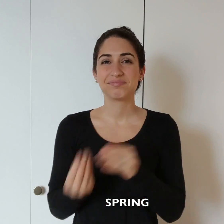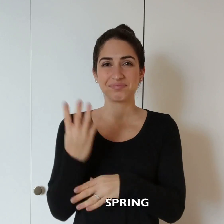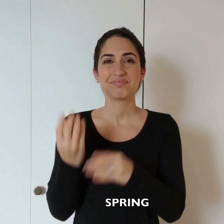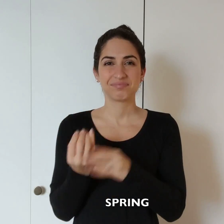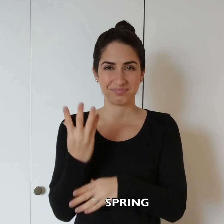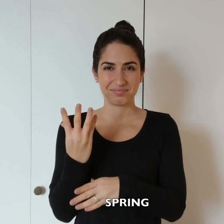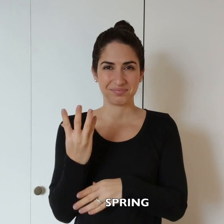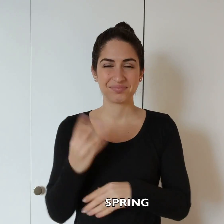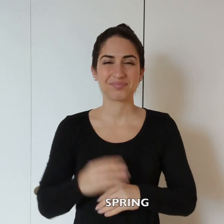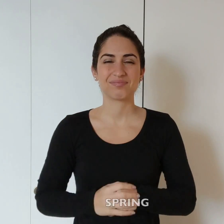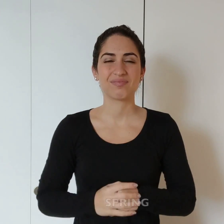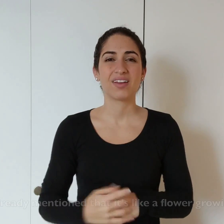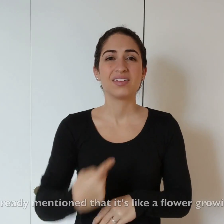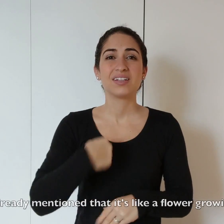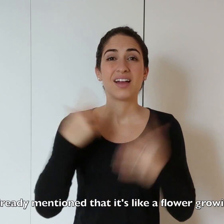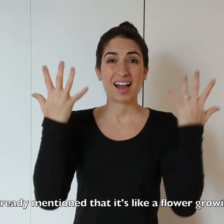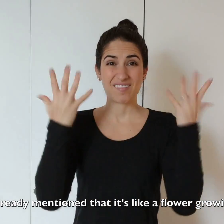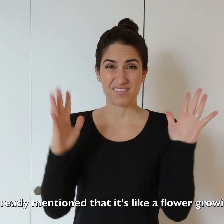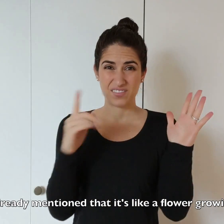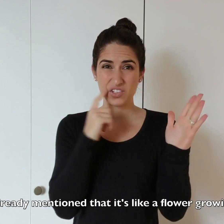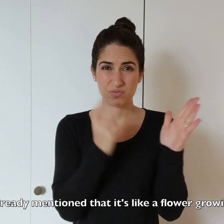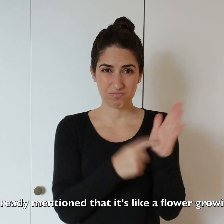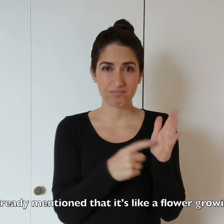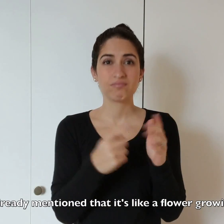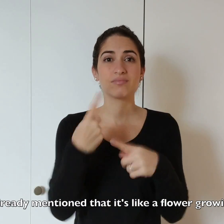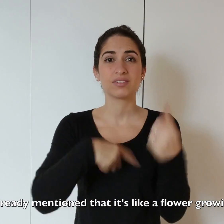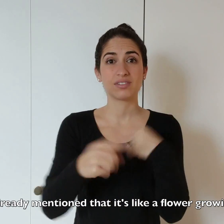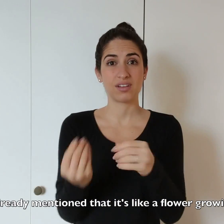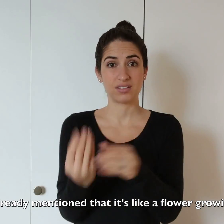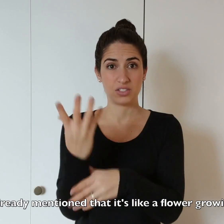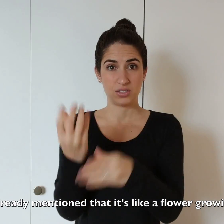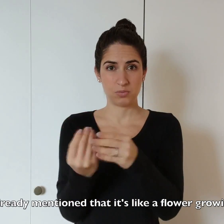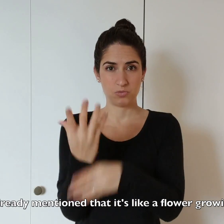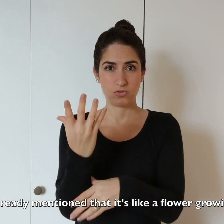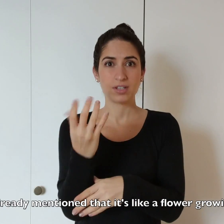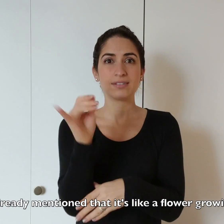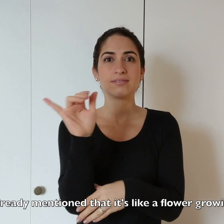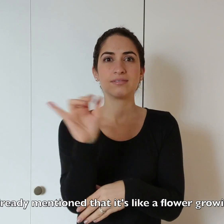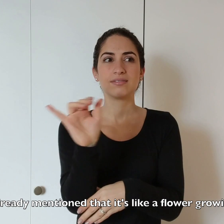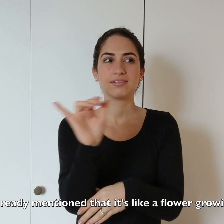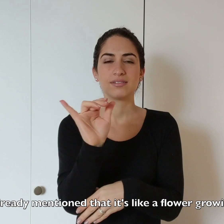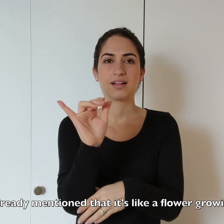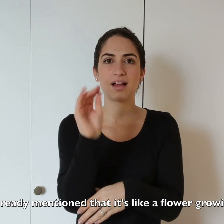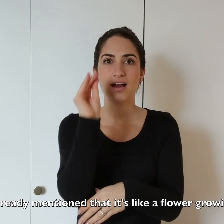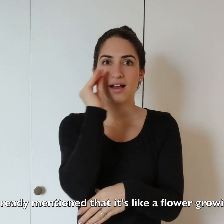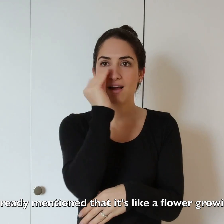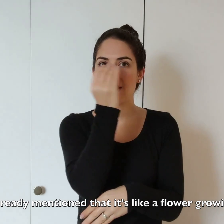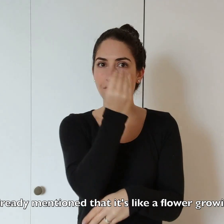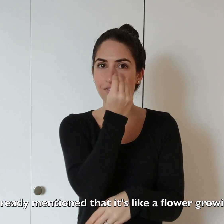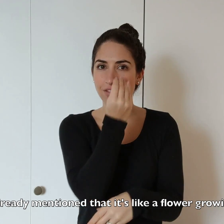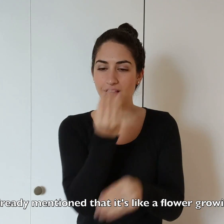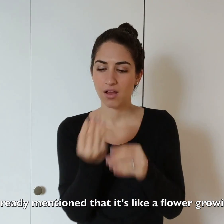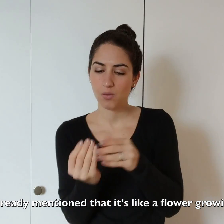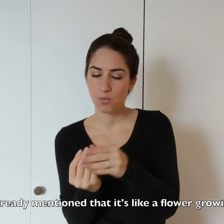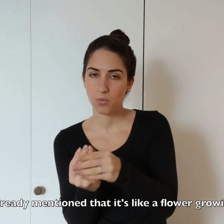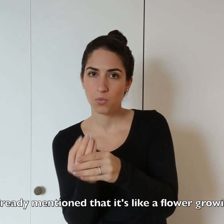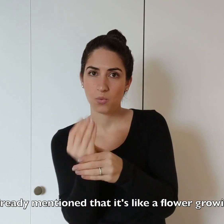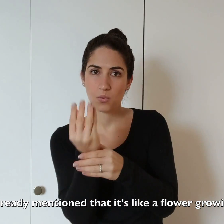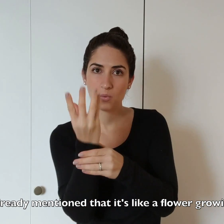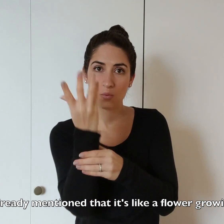Spring. I already mentioned that the sign spring is like a flower is growing out of